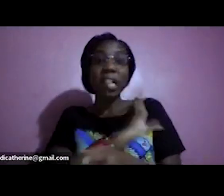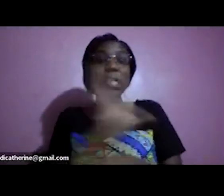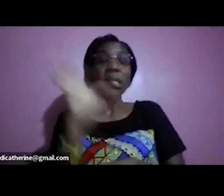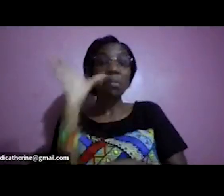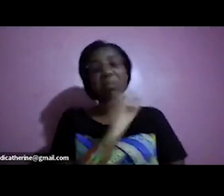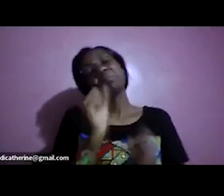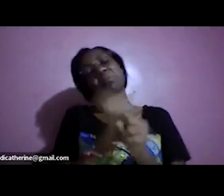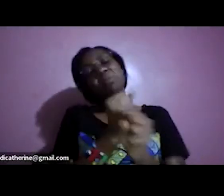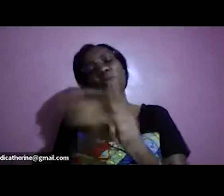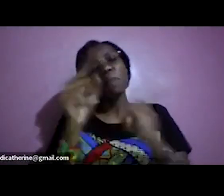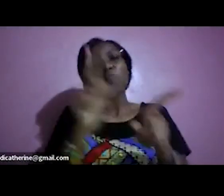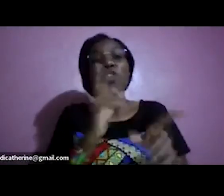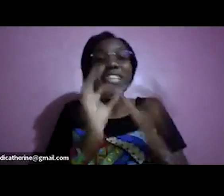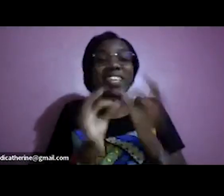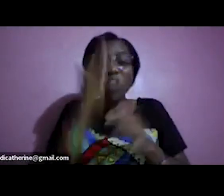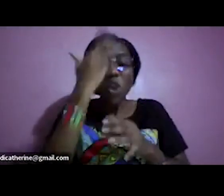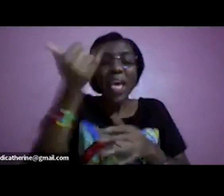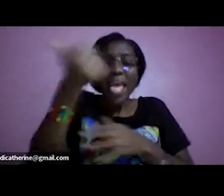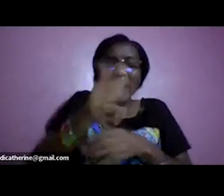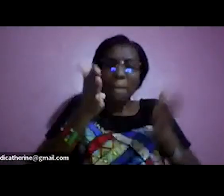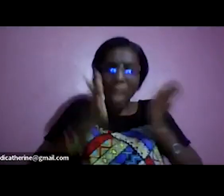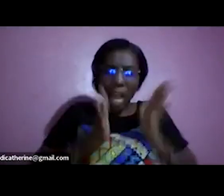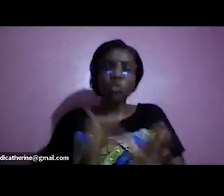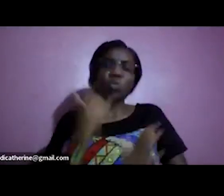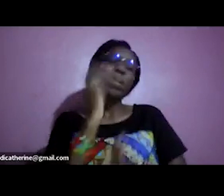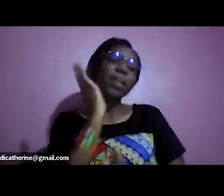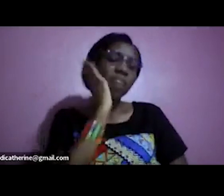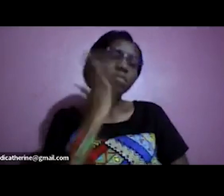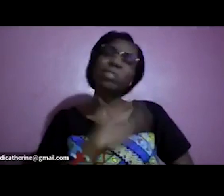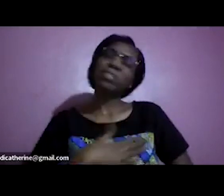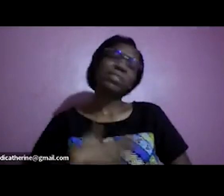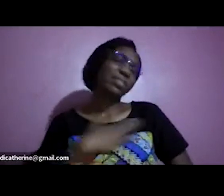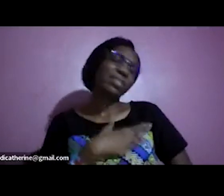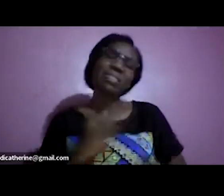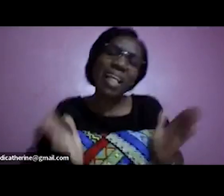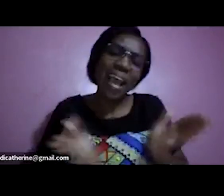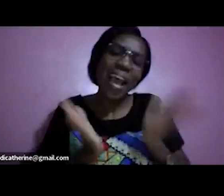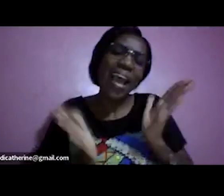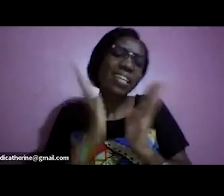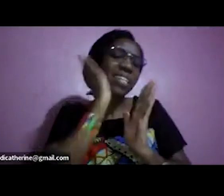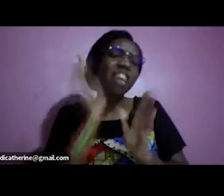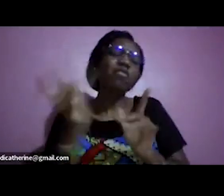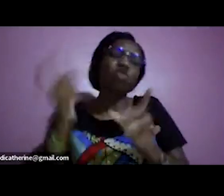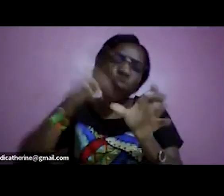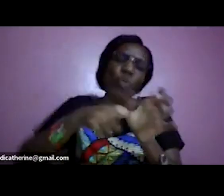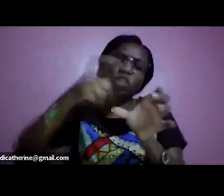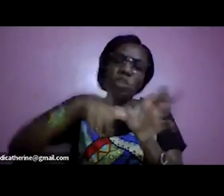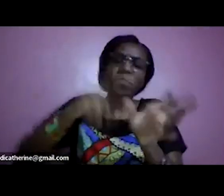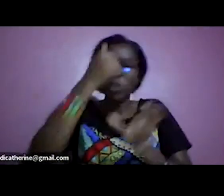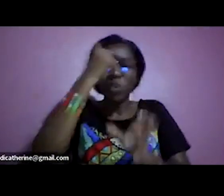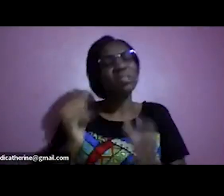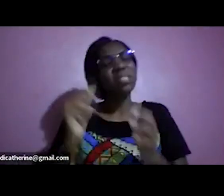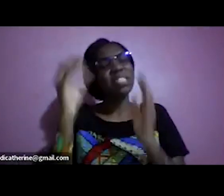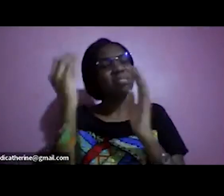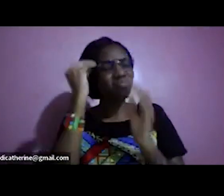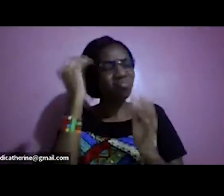is hearing impaired and wishes to keep learning please ask them to join us because we have something for them and they will not